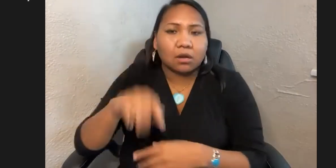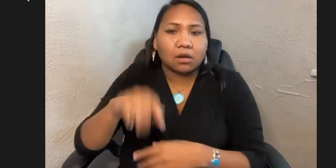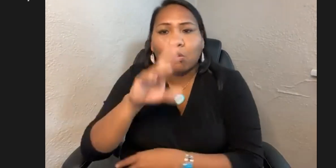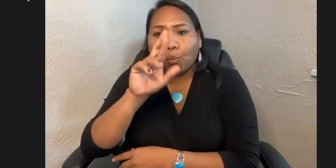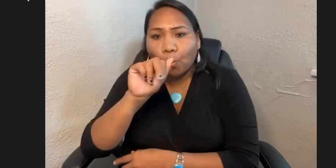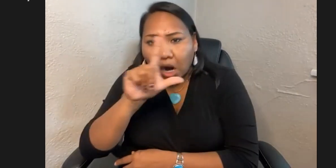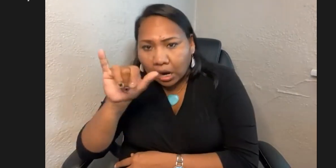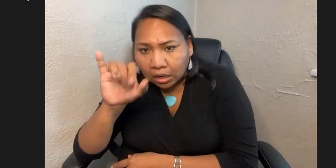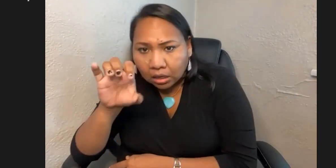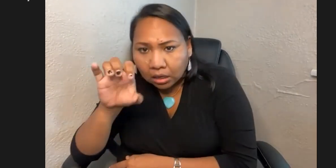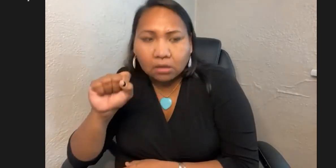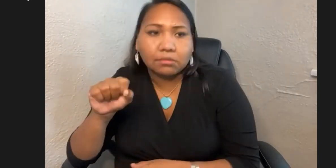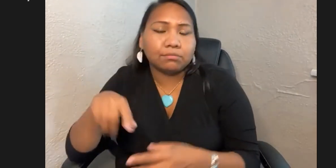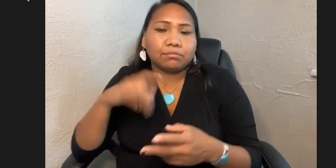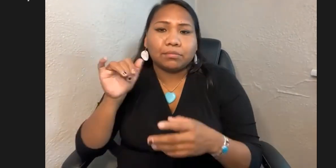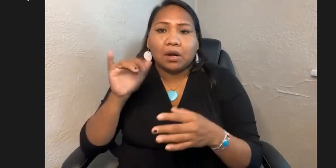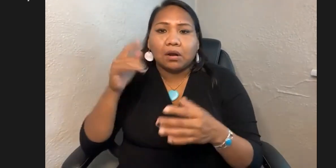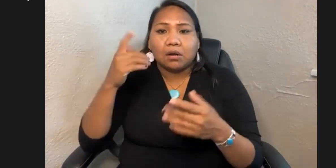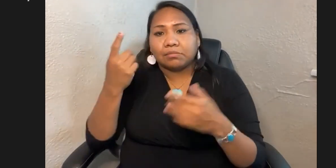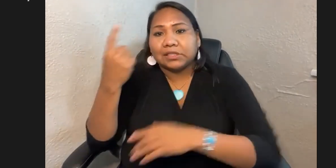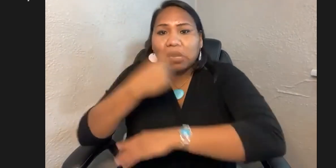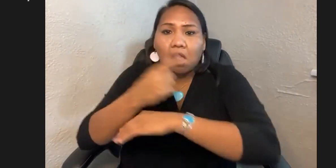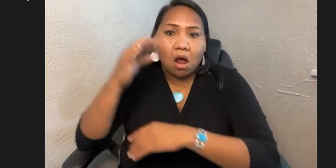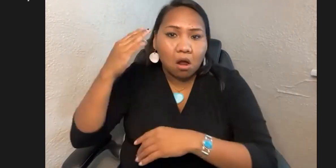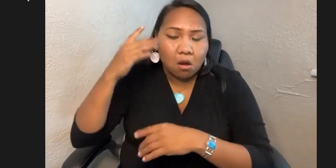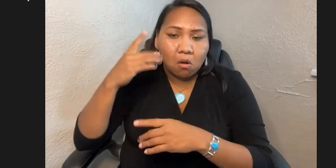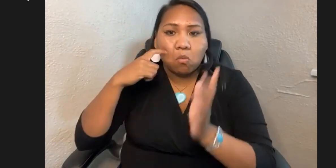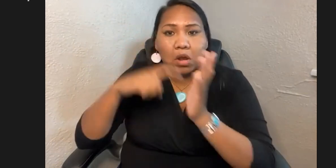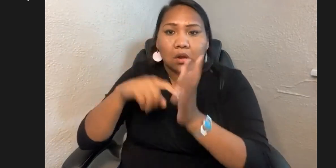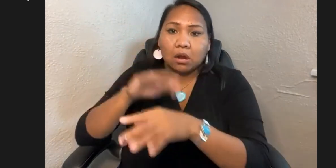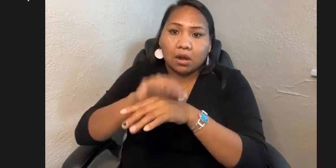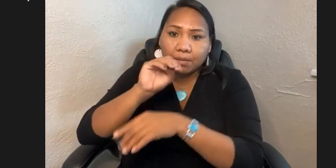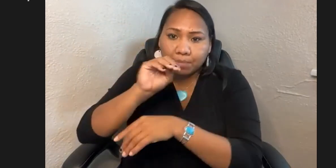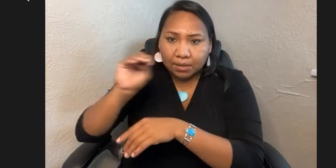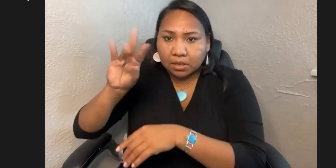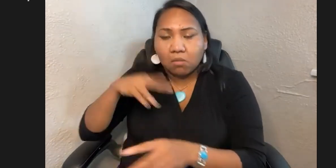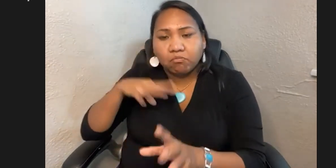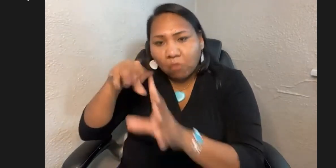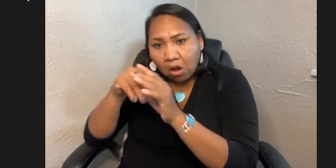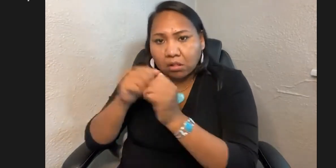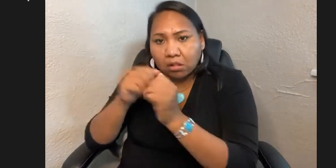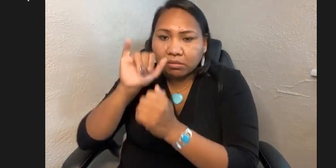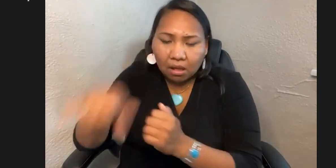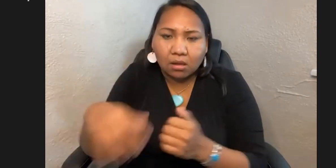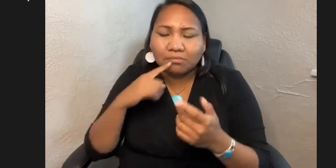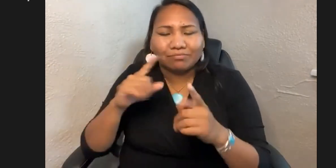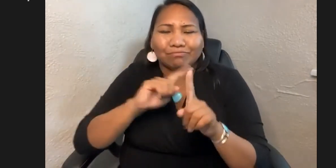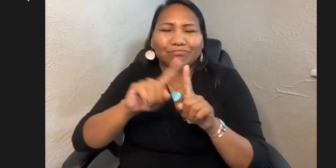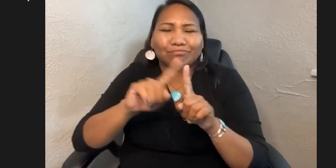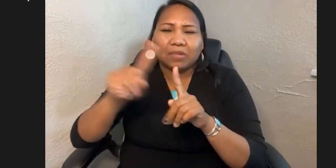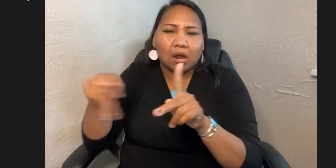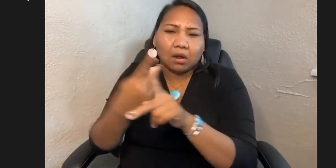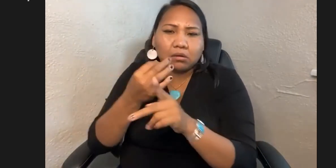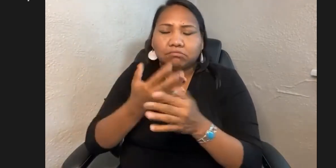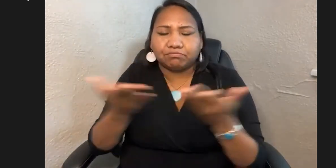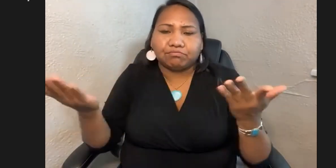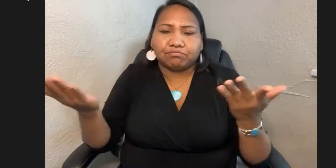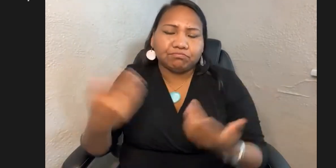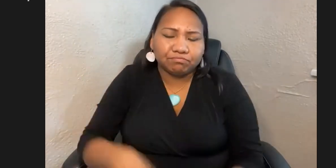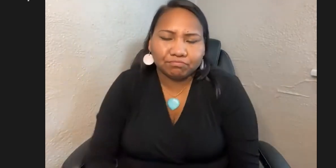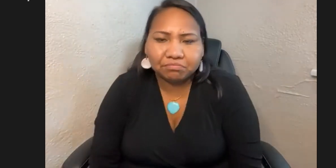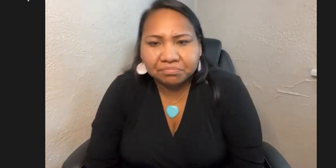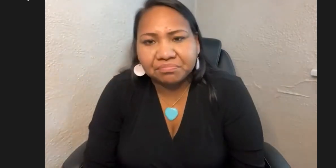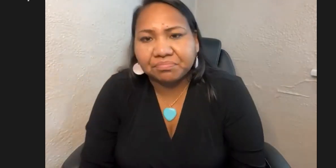So I might include some protest information. I might discuss rallies. There might be, well, I did